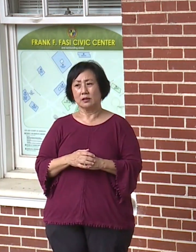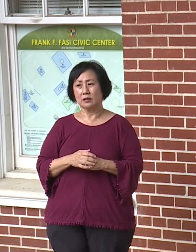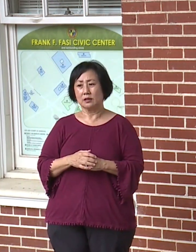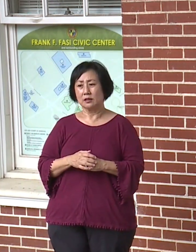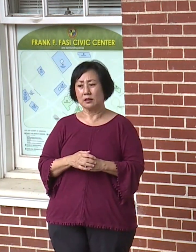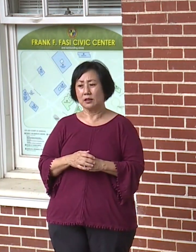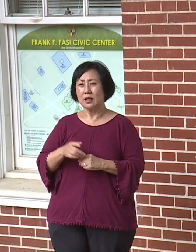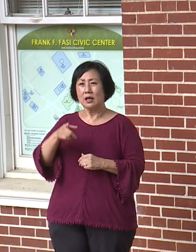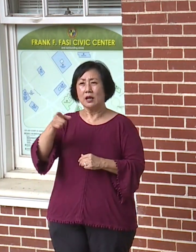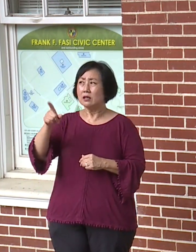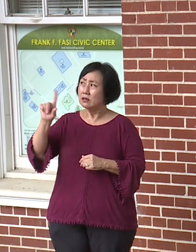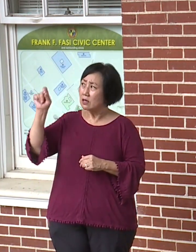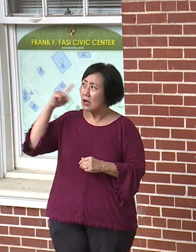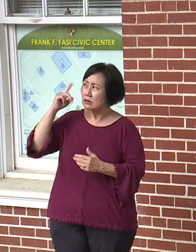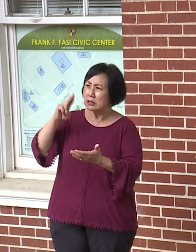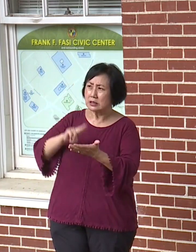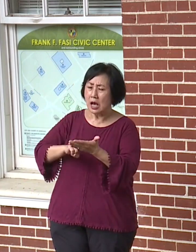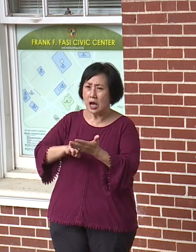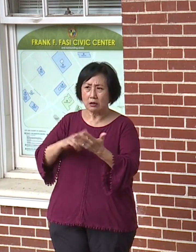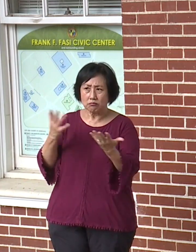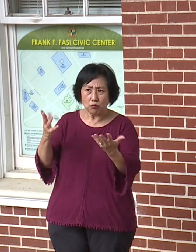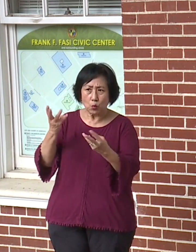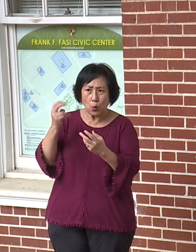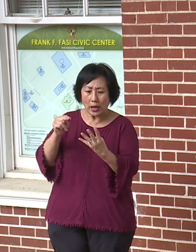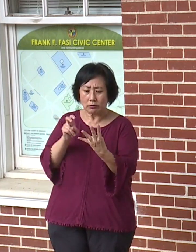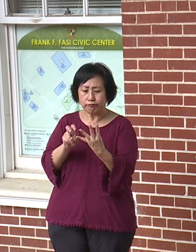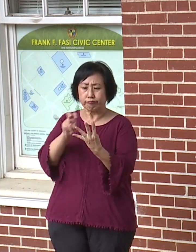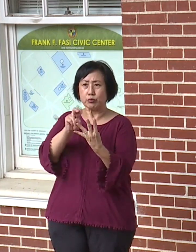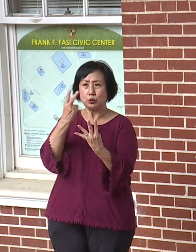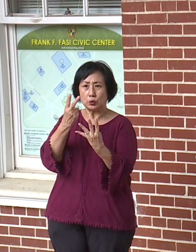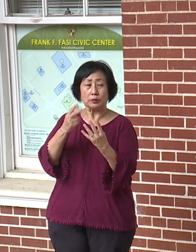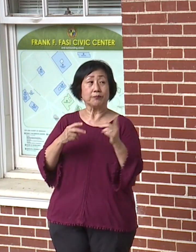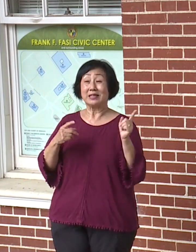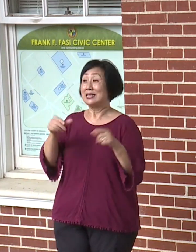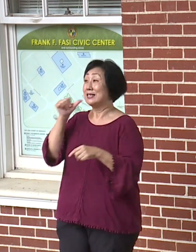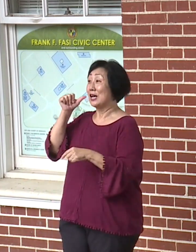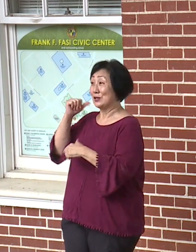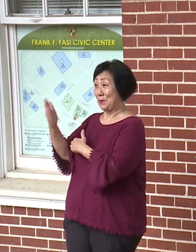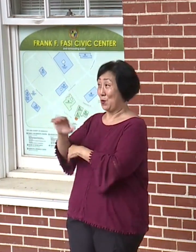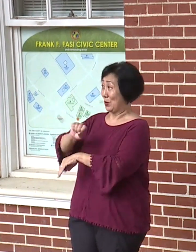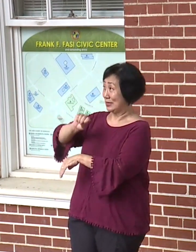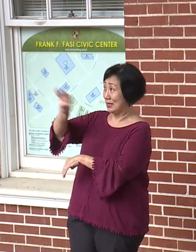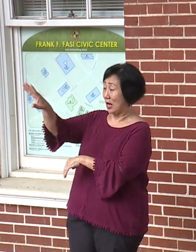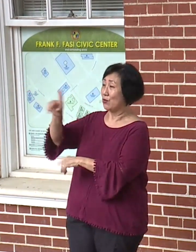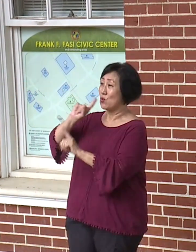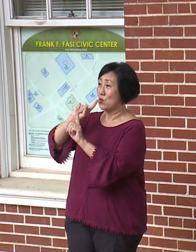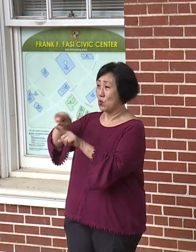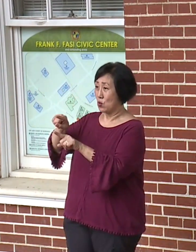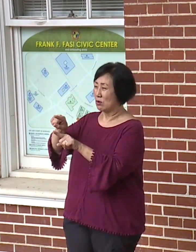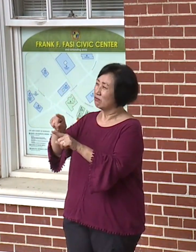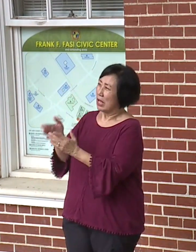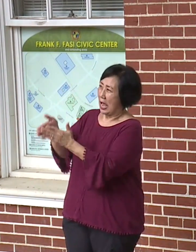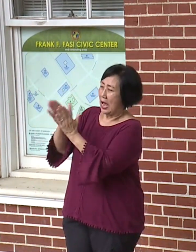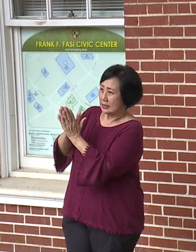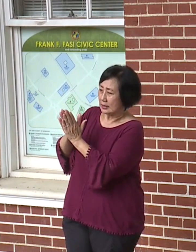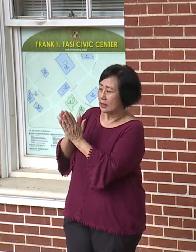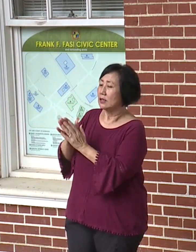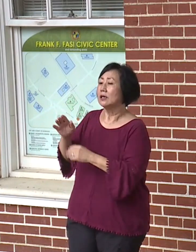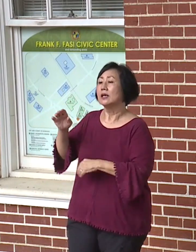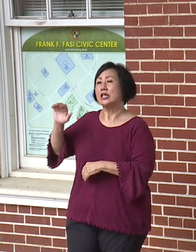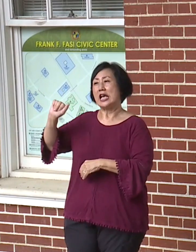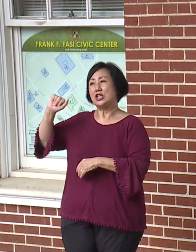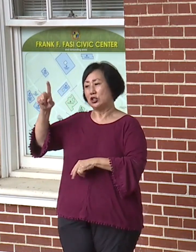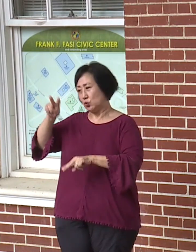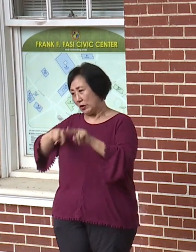signed order. Where is it now? When do you expect it? So it went over to the governor yesterday morning. It's been reviewed by his attorney